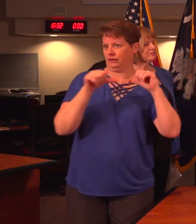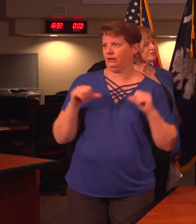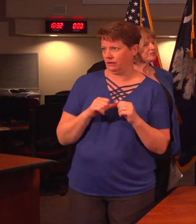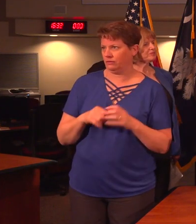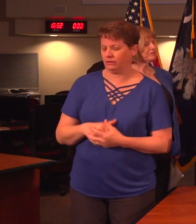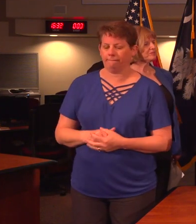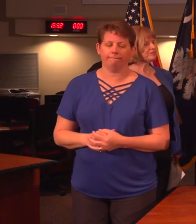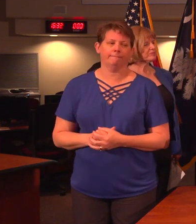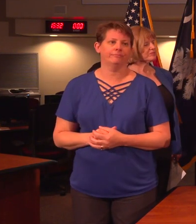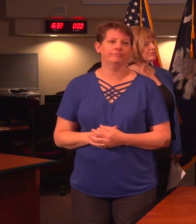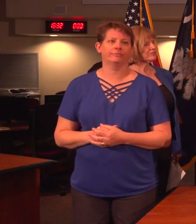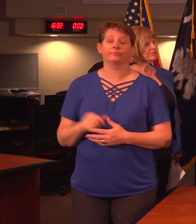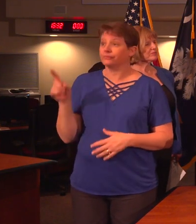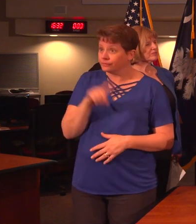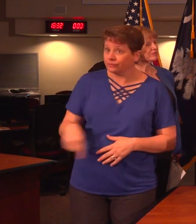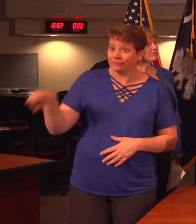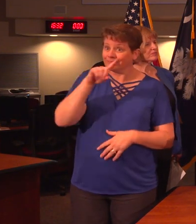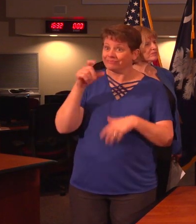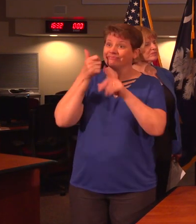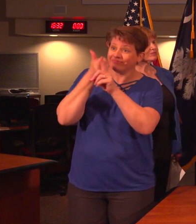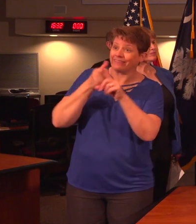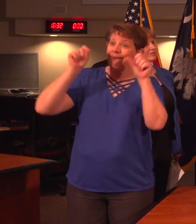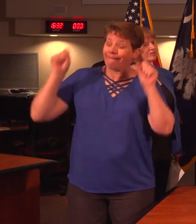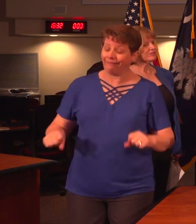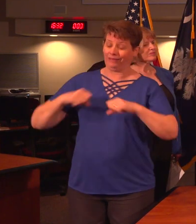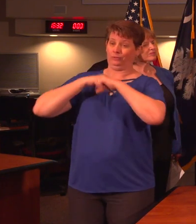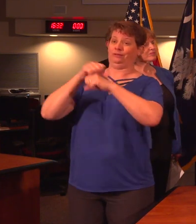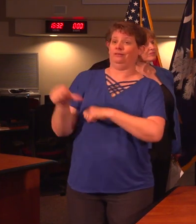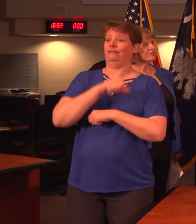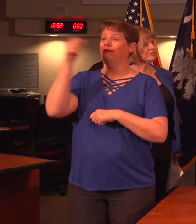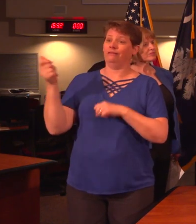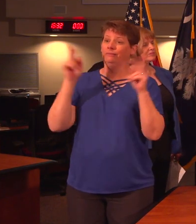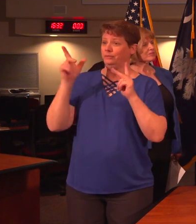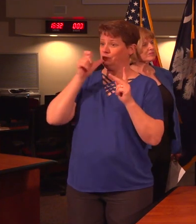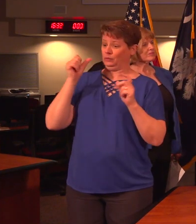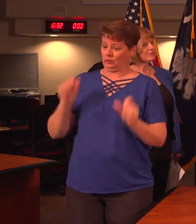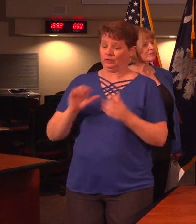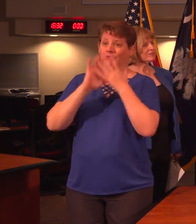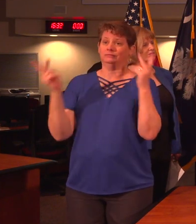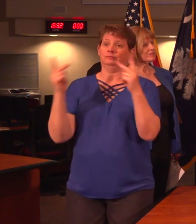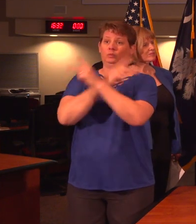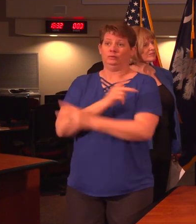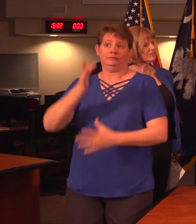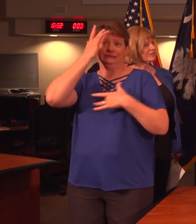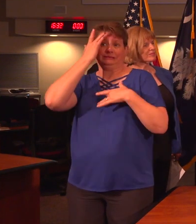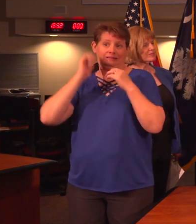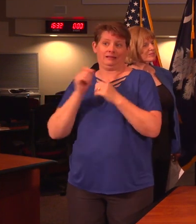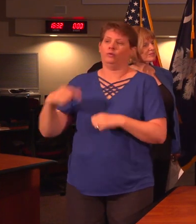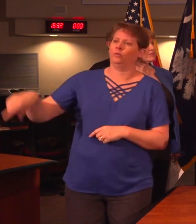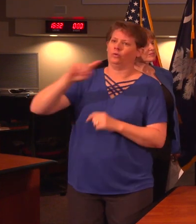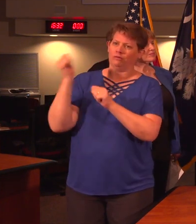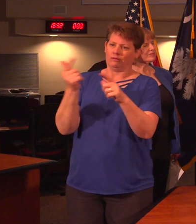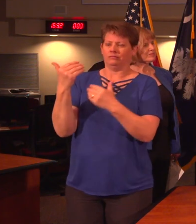Again, each of us can do our part to protect those who are at risk of more severe disease, and it's all of our responsibilities to